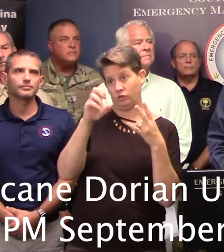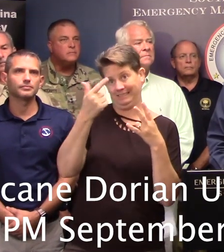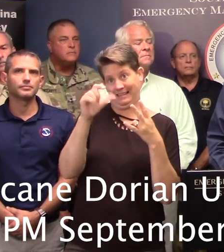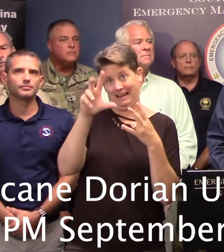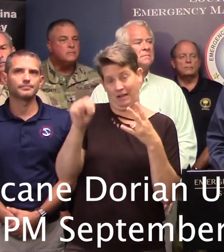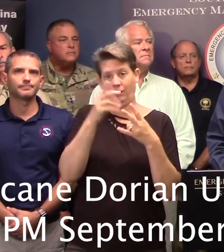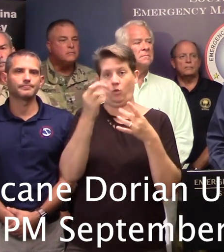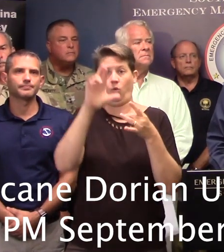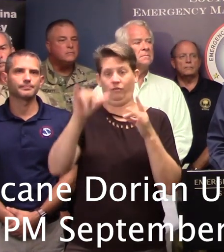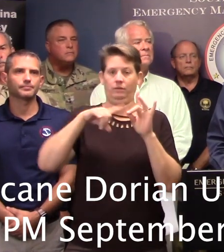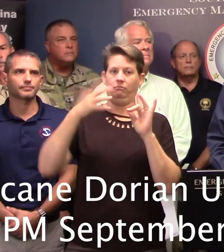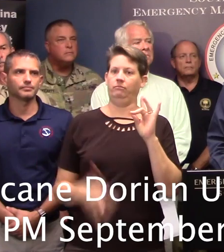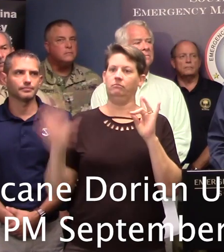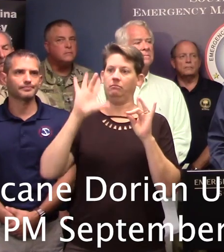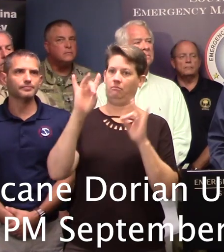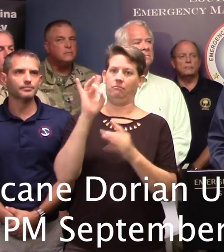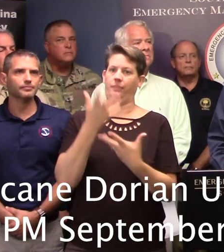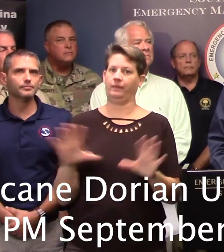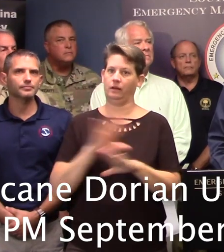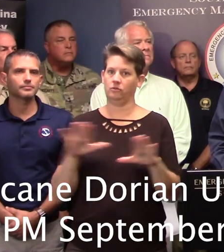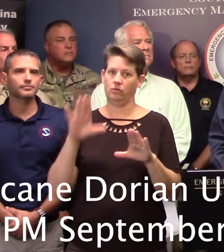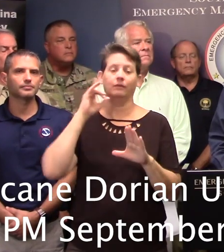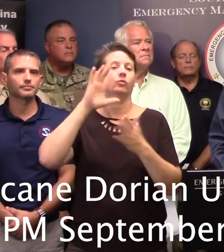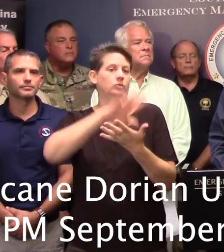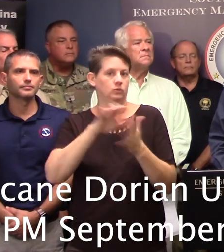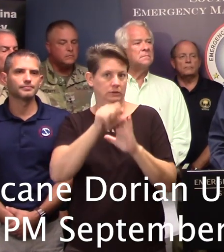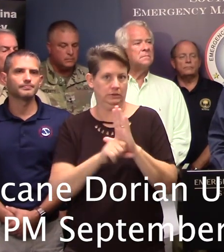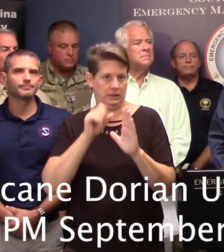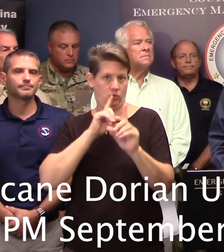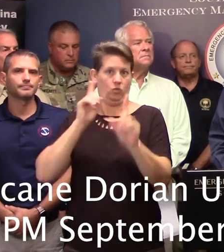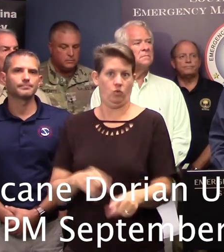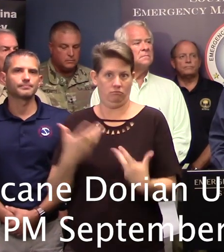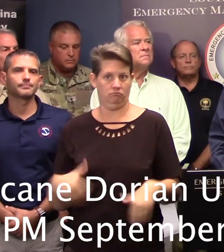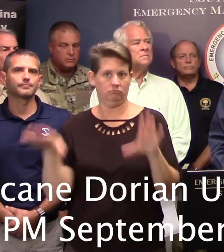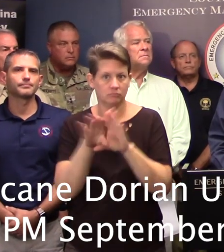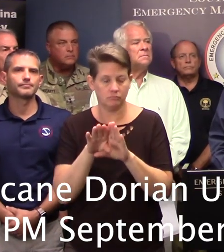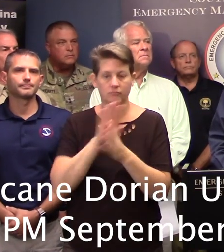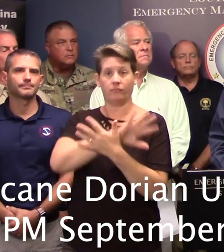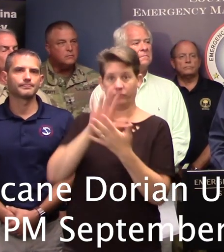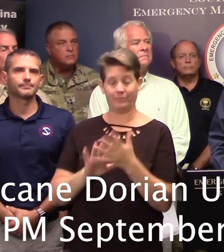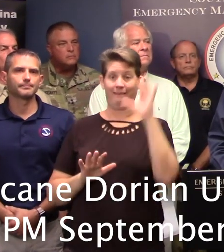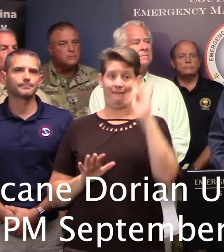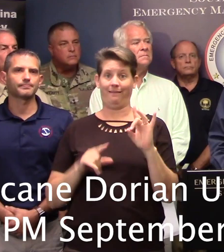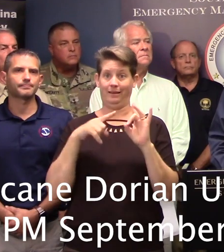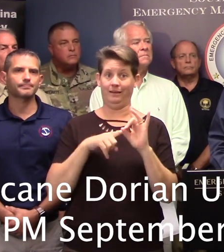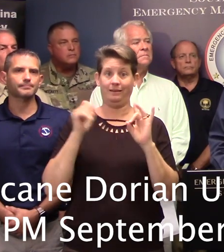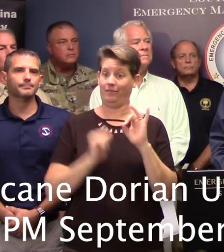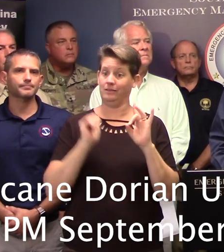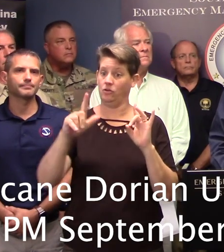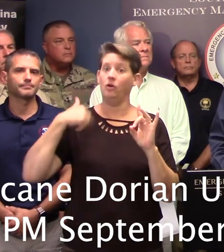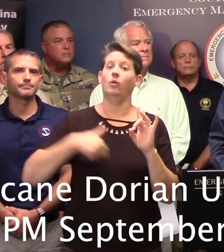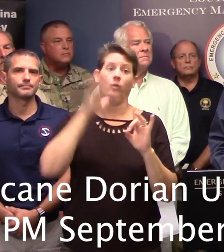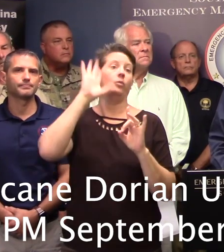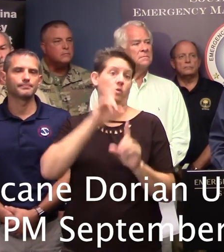only counties in which we have ordered the schools and state offices to be closed. As of now, those are the only counties that we will